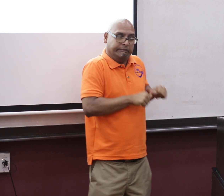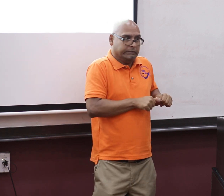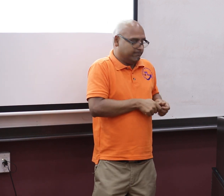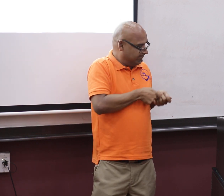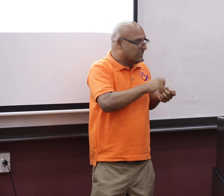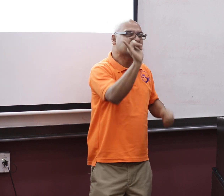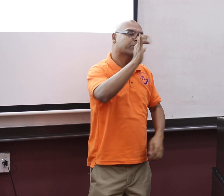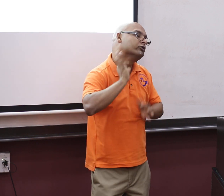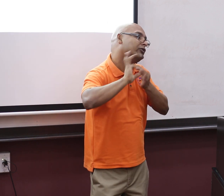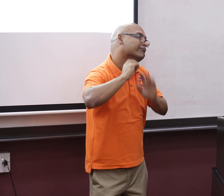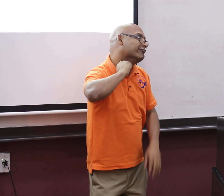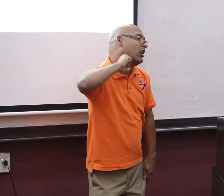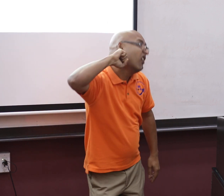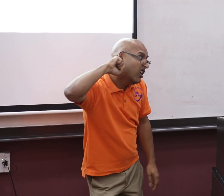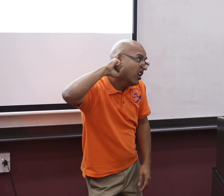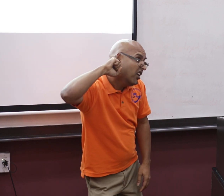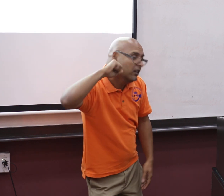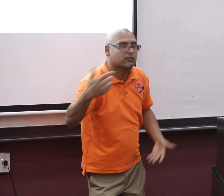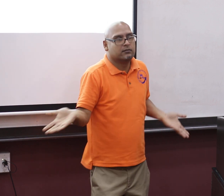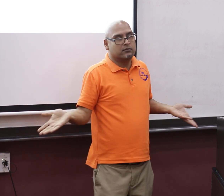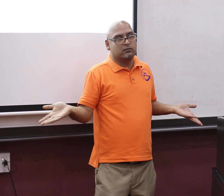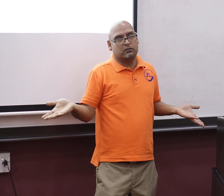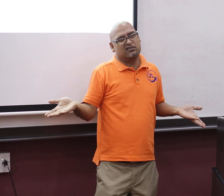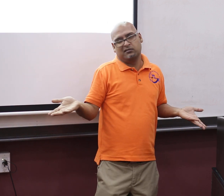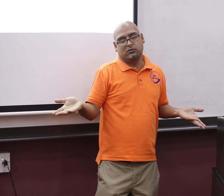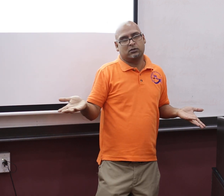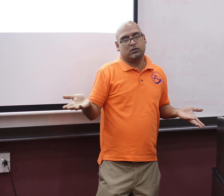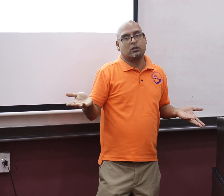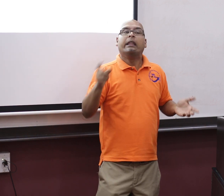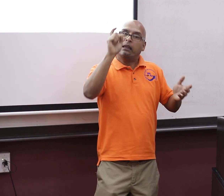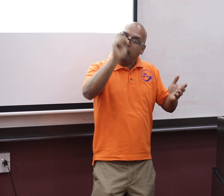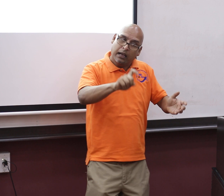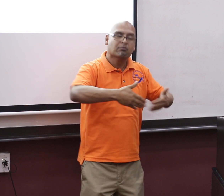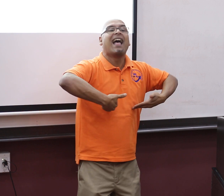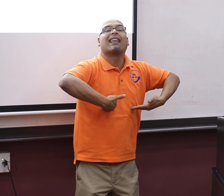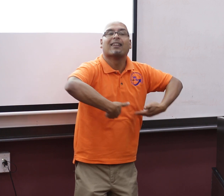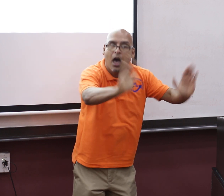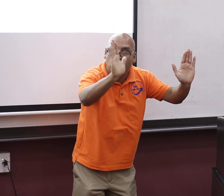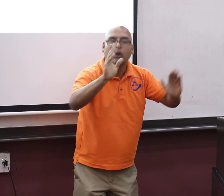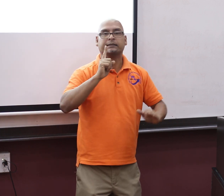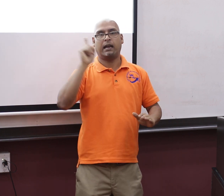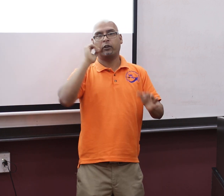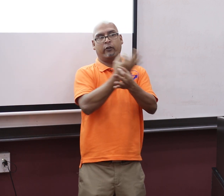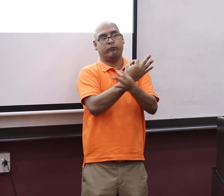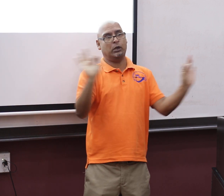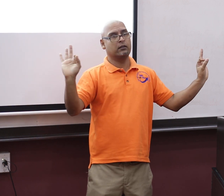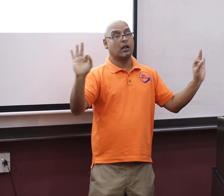deaf people because people think that they have to be led around. That they can't go out on their own